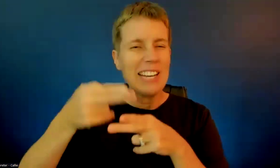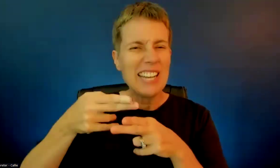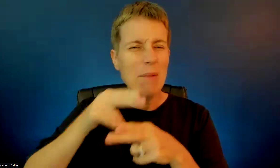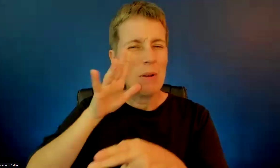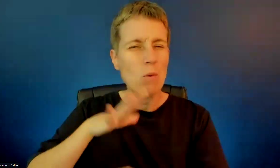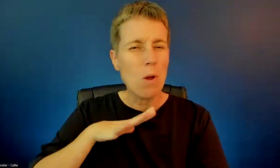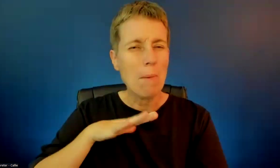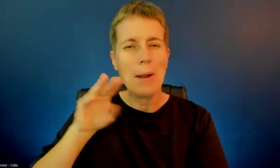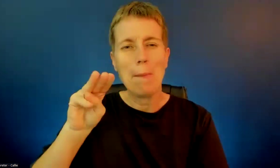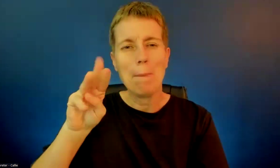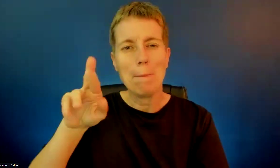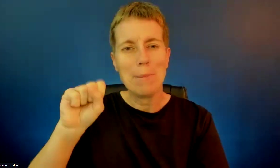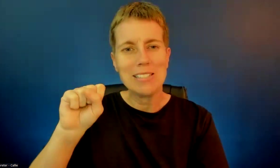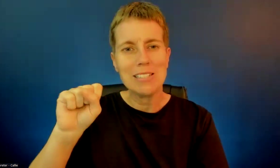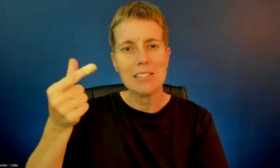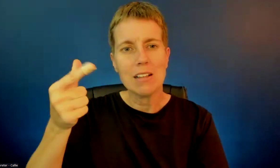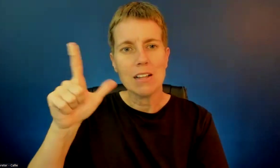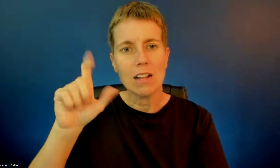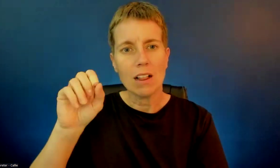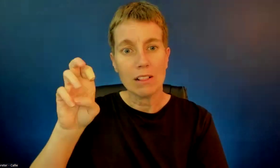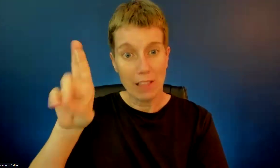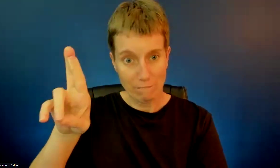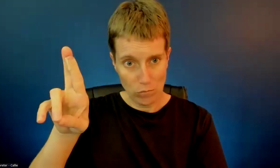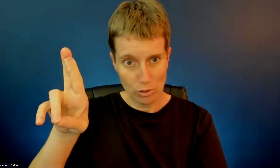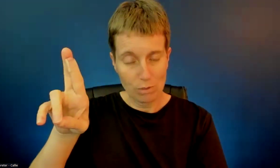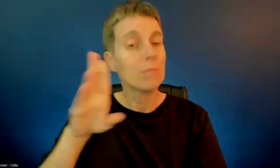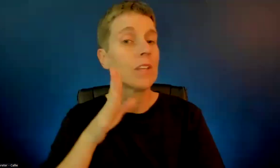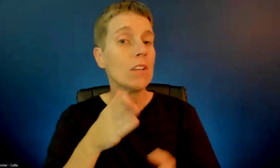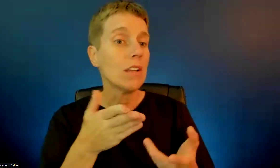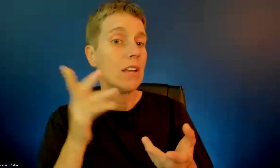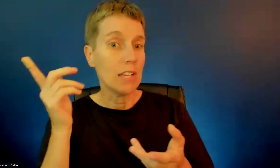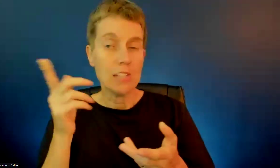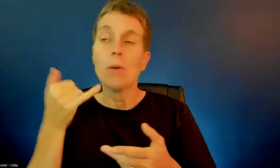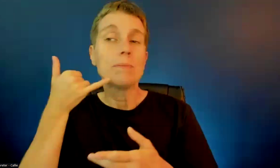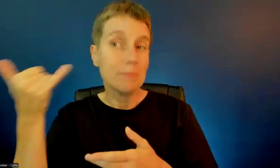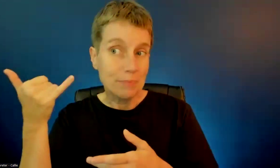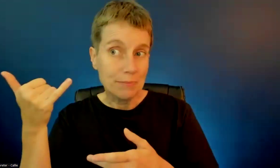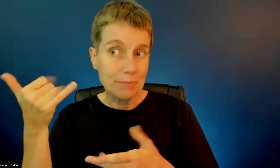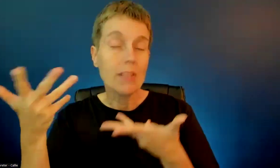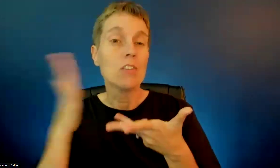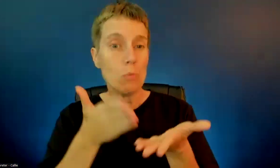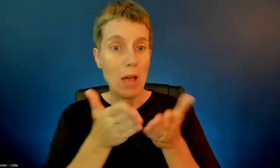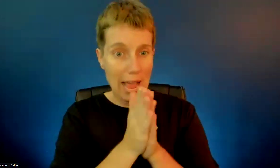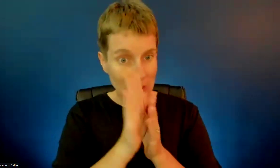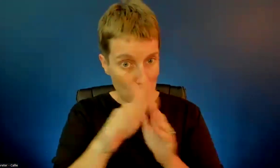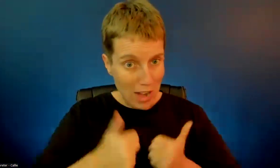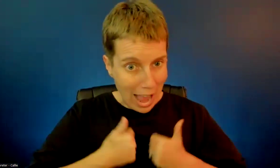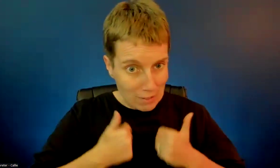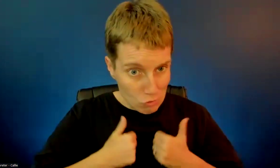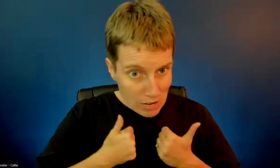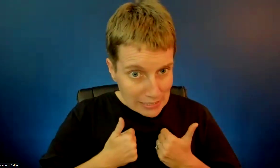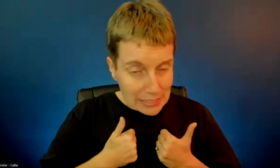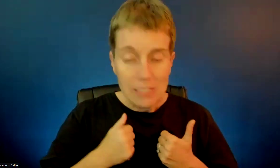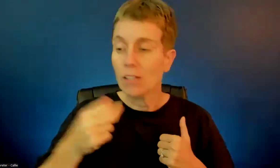she will ask you your address, tell you that you have to have a homestead